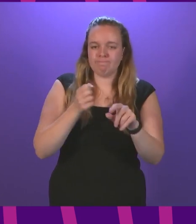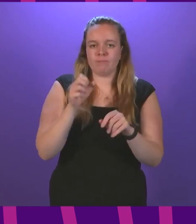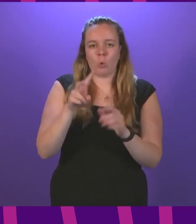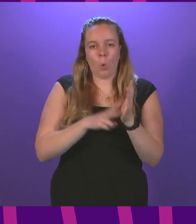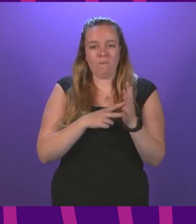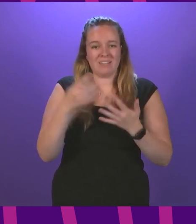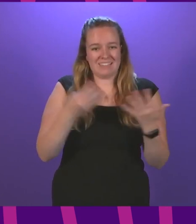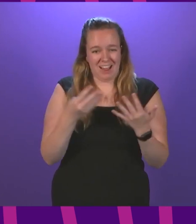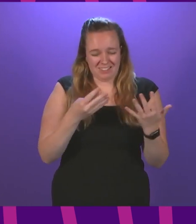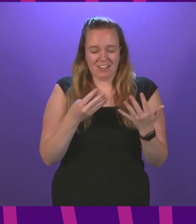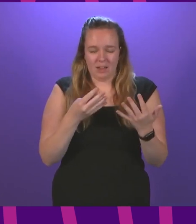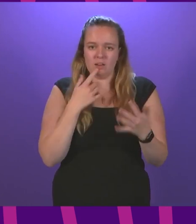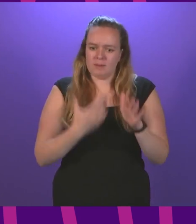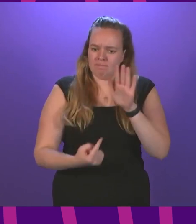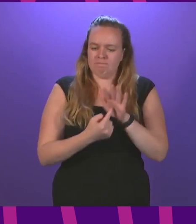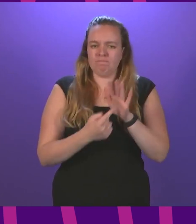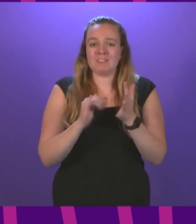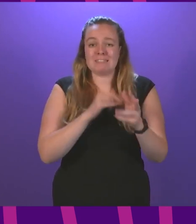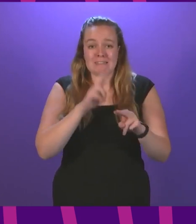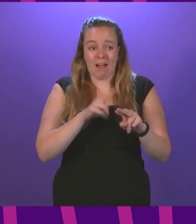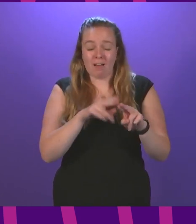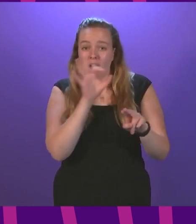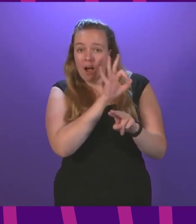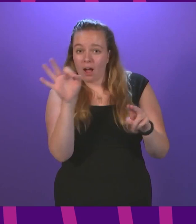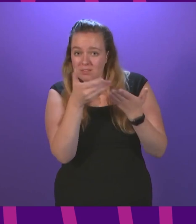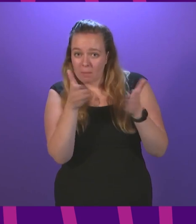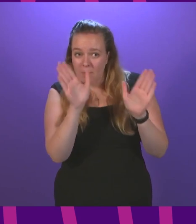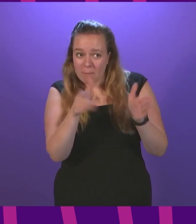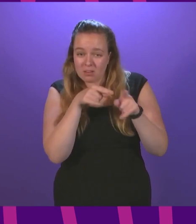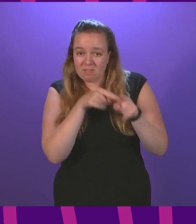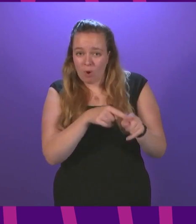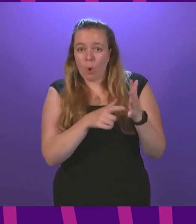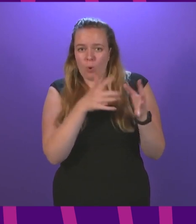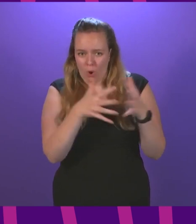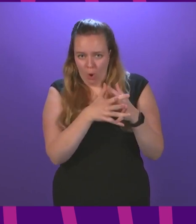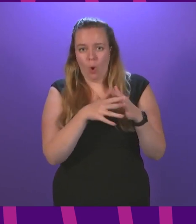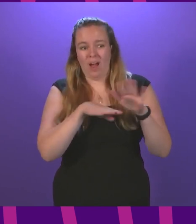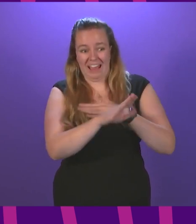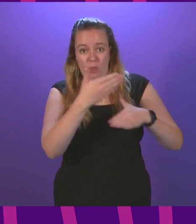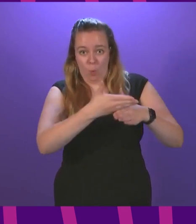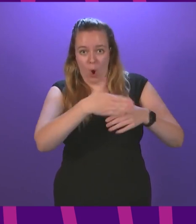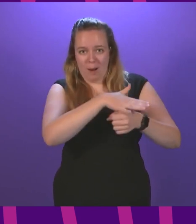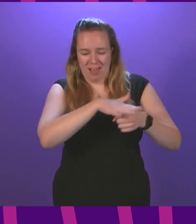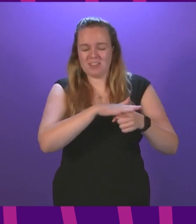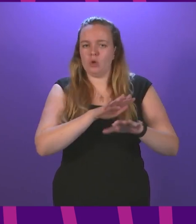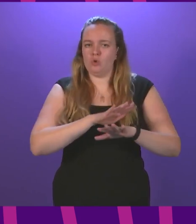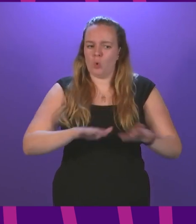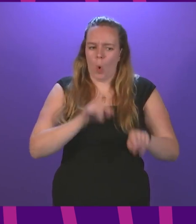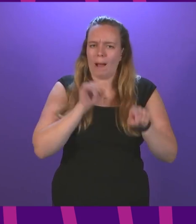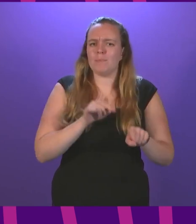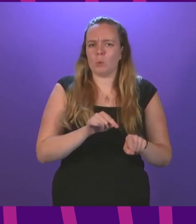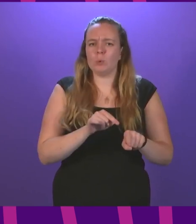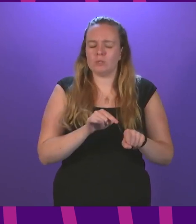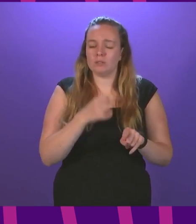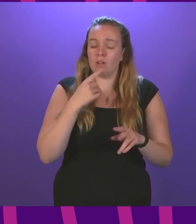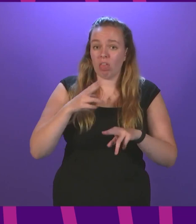it's vital that staff who are asking the public to comply with the law within their places of work do not face abuse does